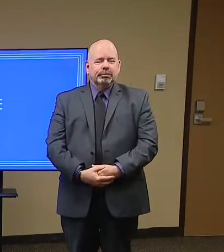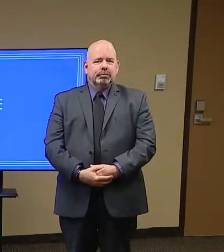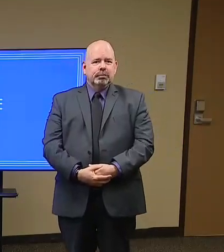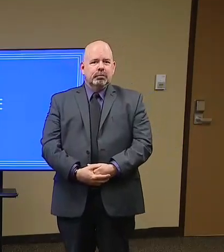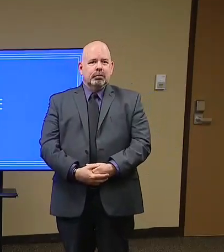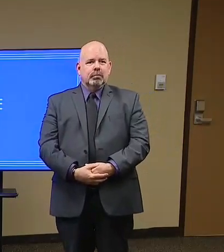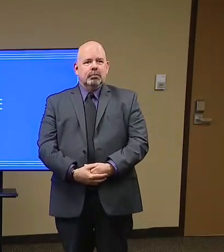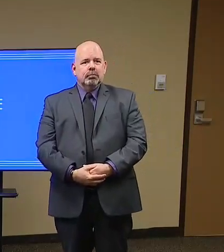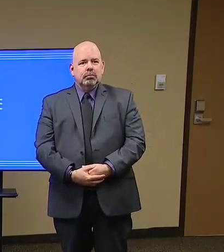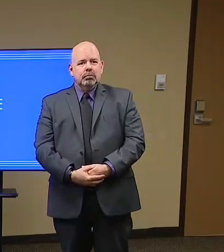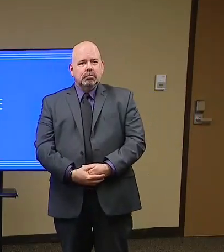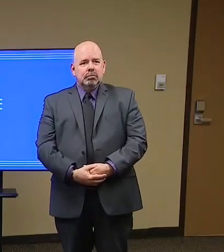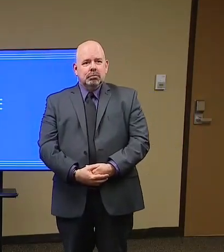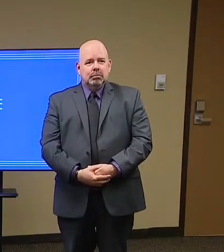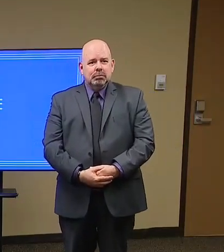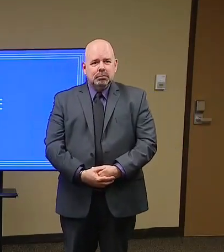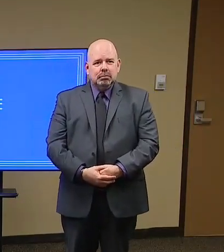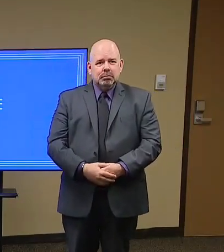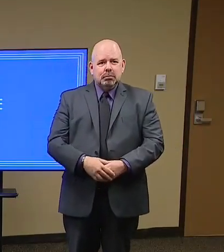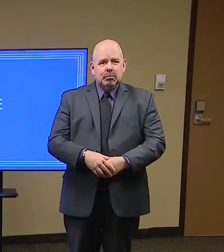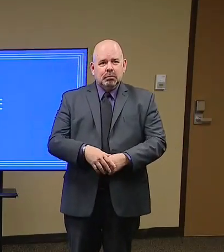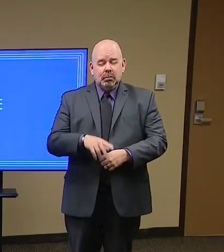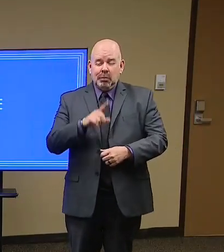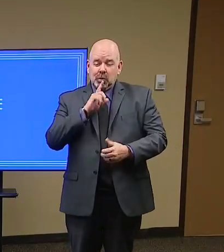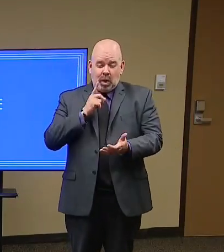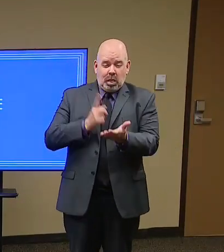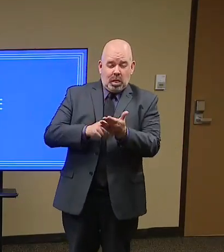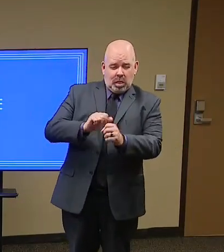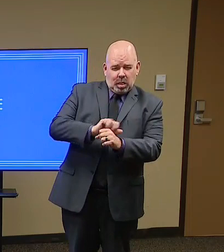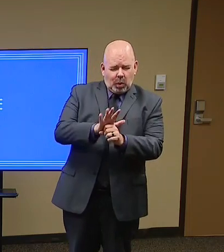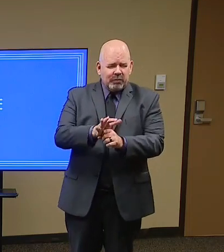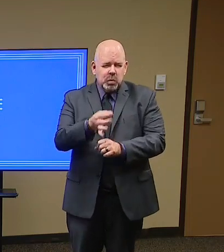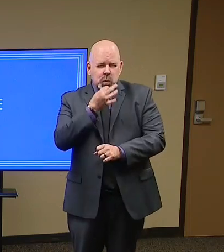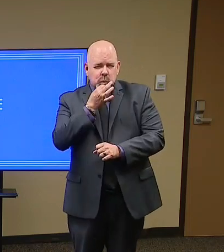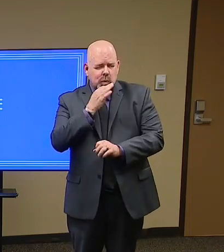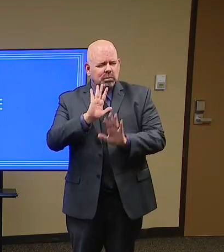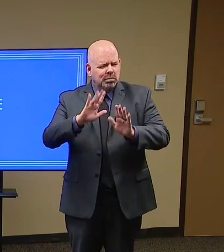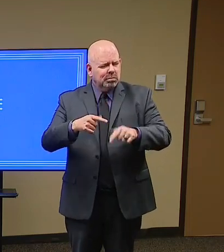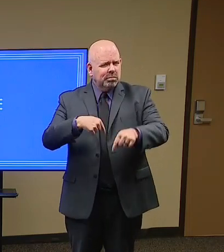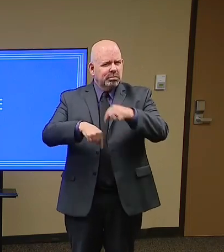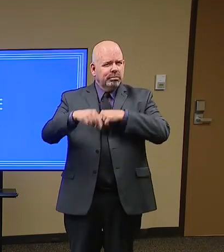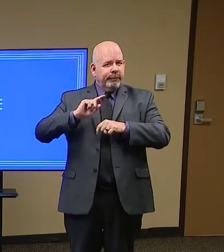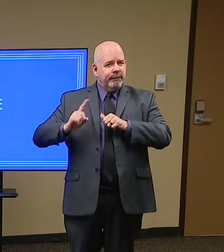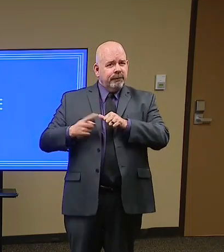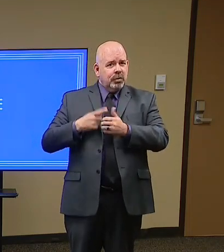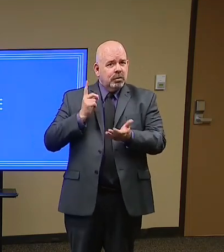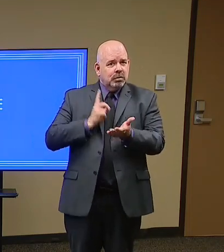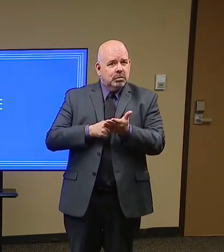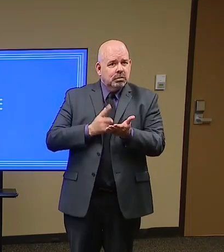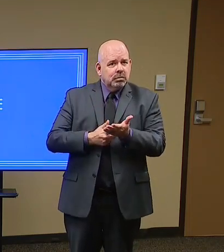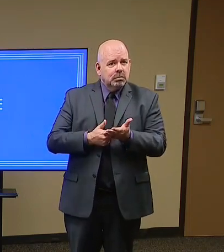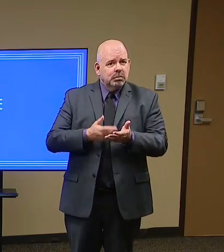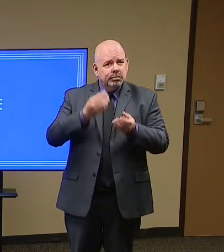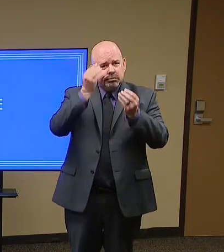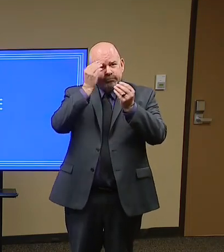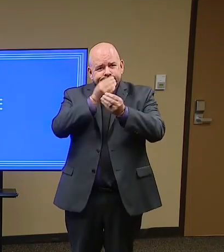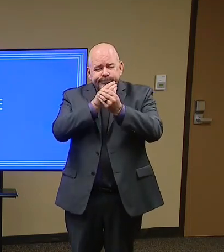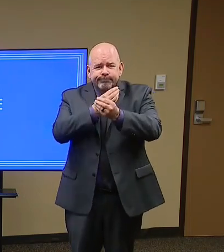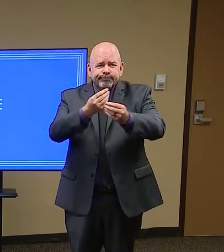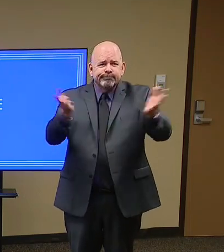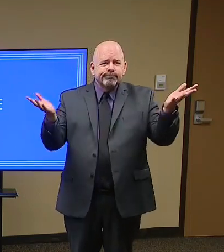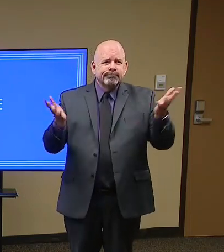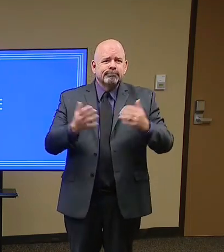Before we get started on COVID, I want to wish everyone a very meaningful and impactful